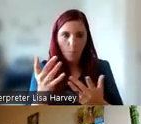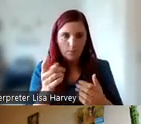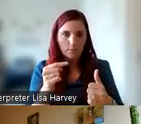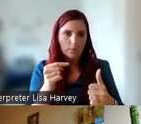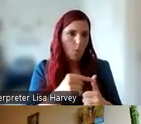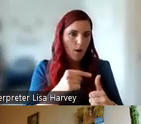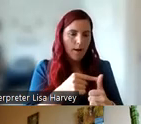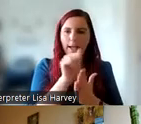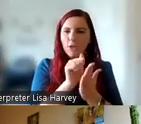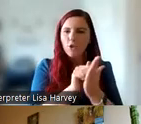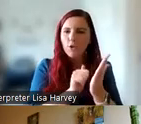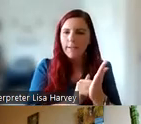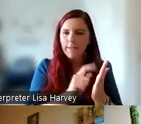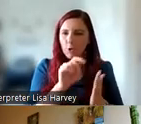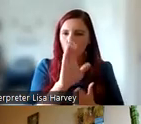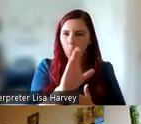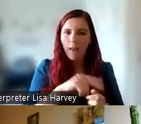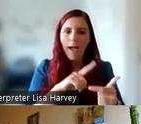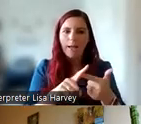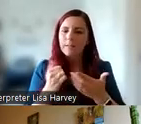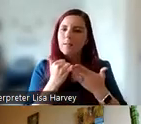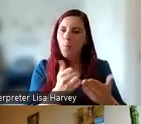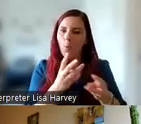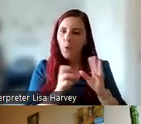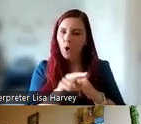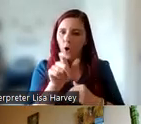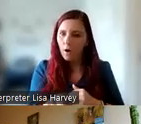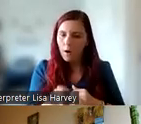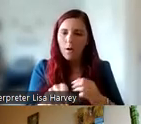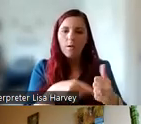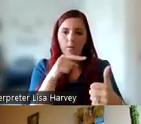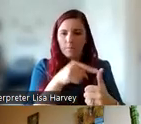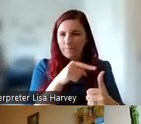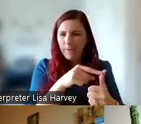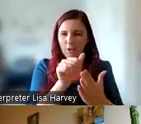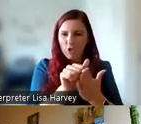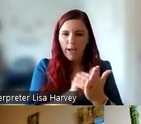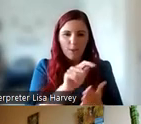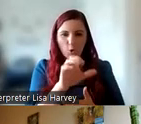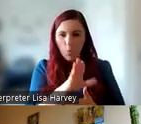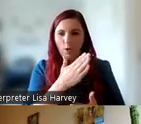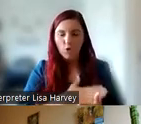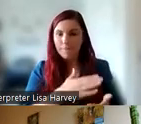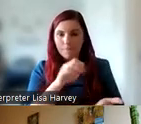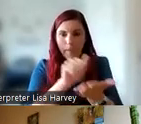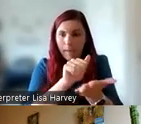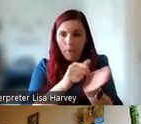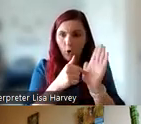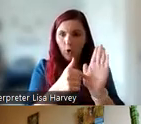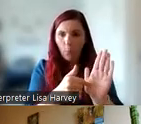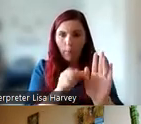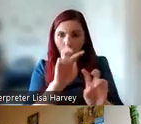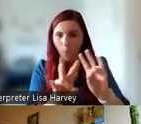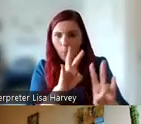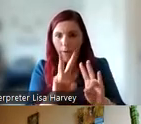an agenda setting tool and a support worker. An agenda setting tool, it's pretty simple. It's just a sheet of paper with some questions on it